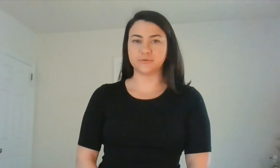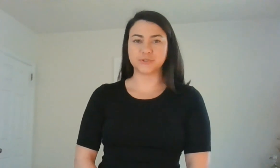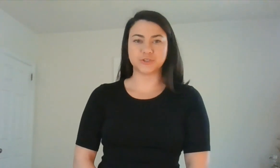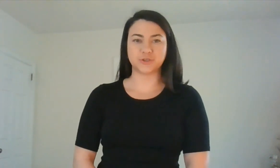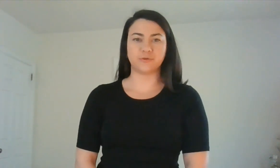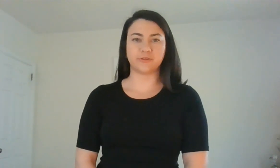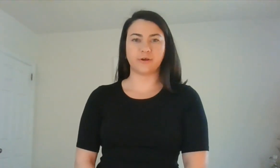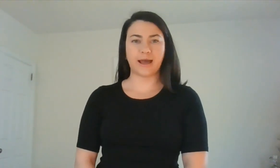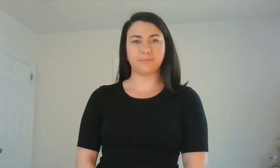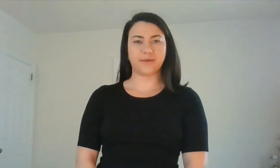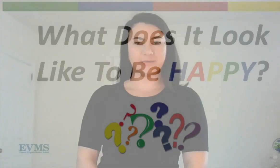to show that they're happy?